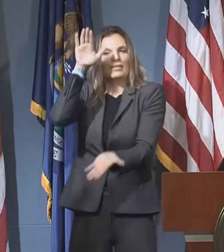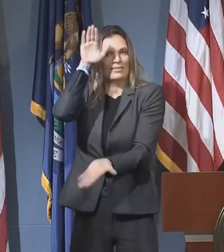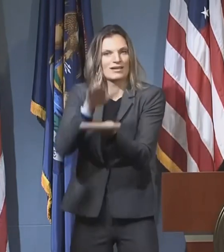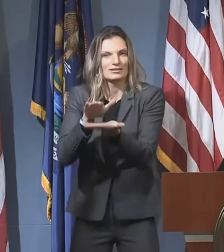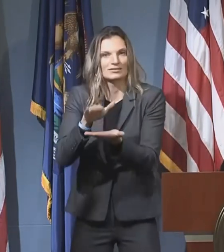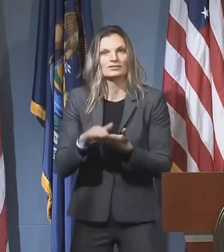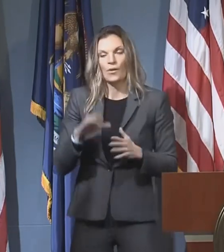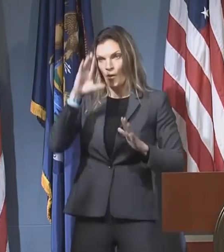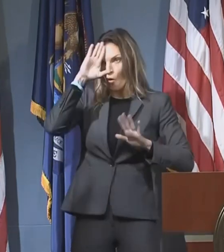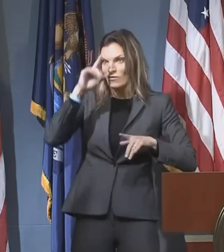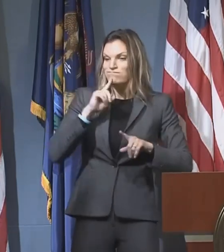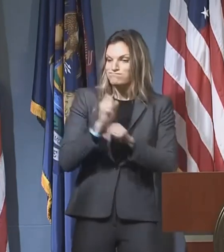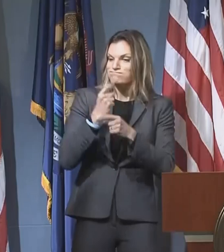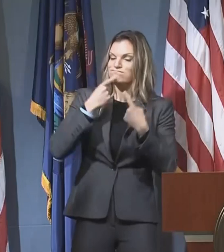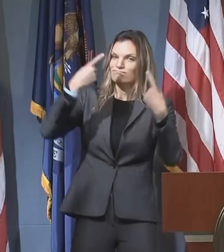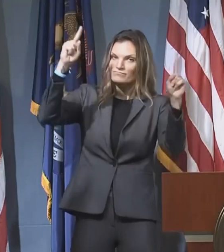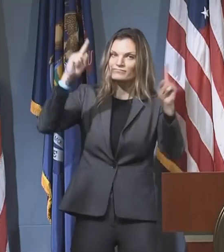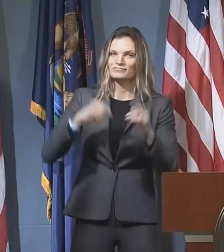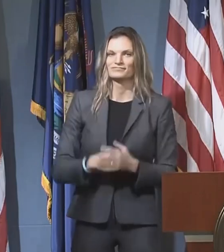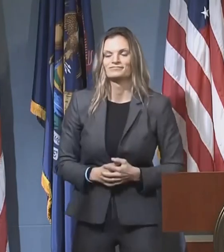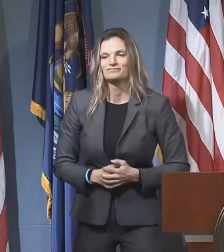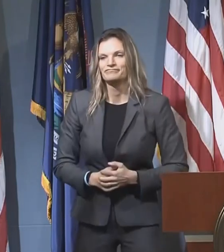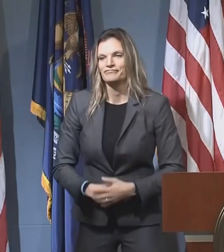successful, but we're counting on everyone to do their part.